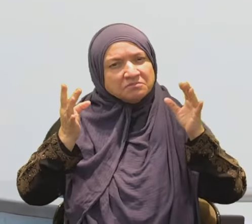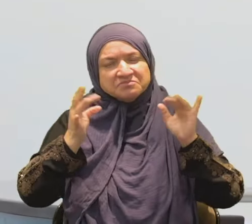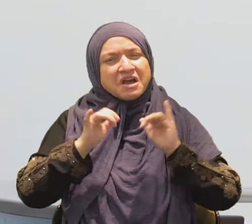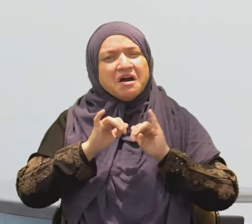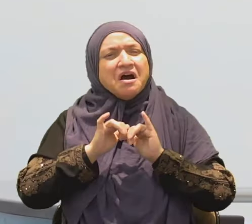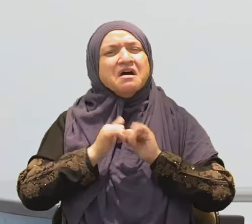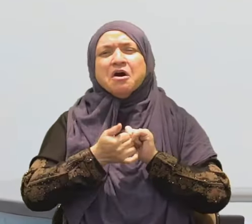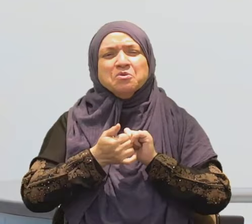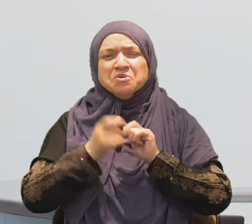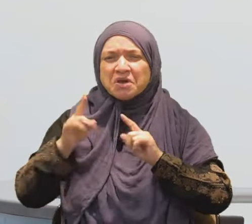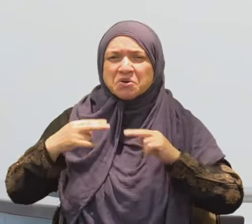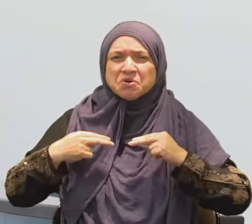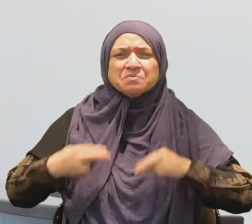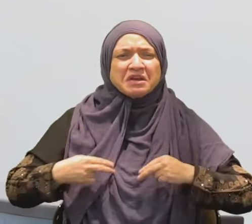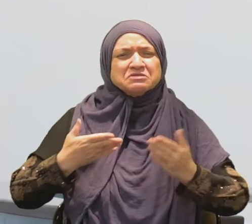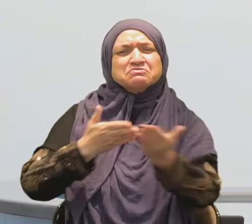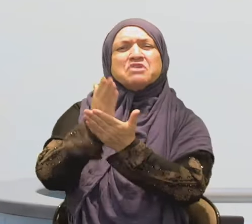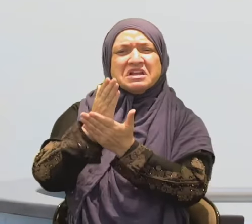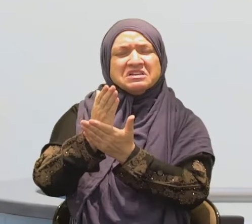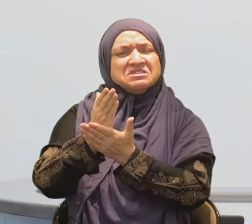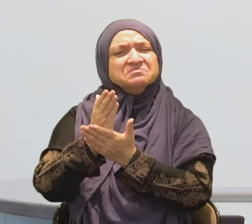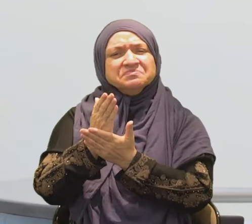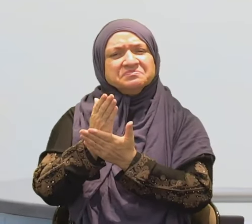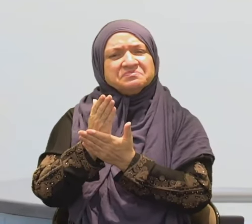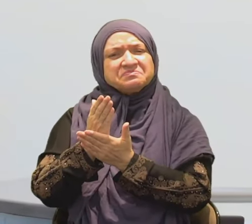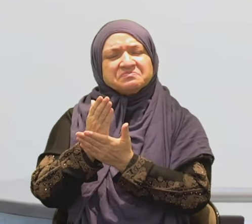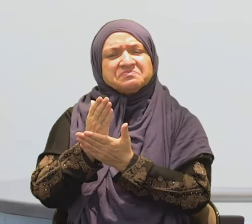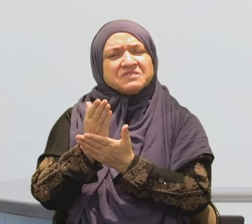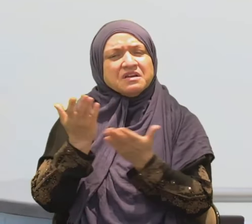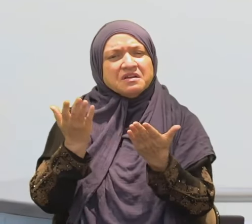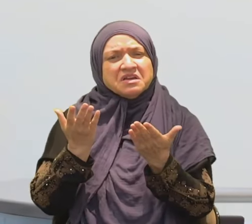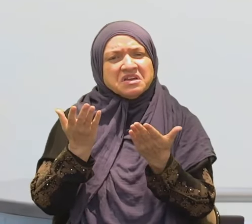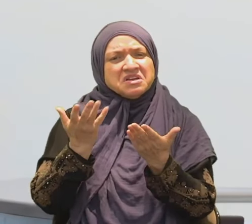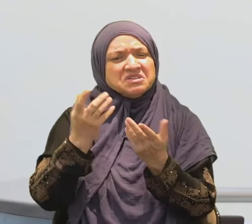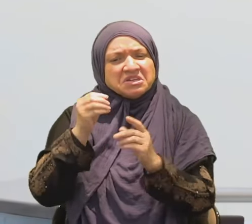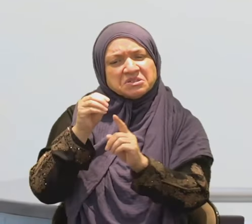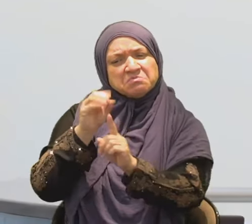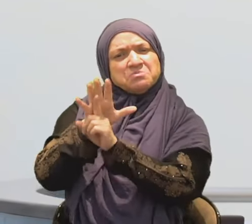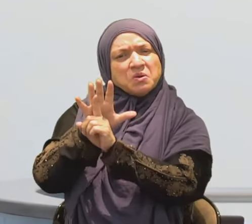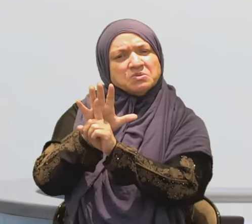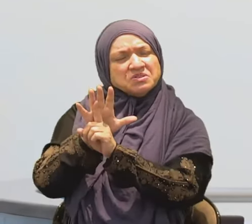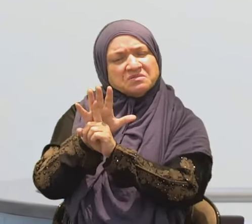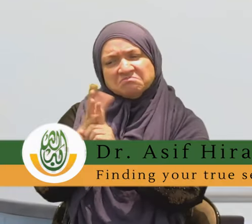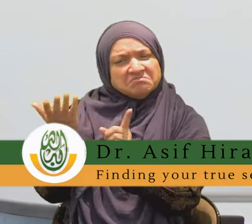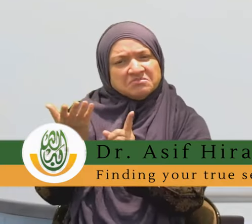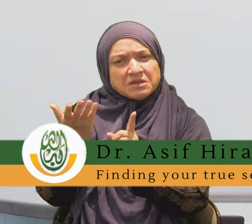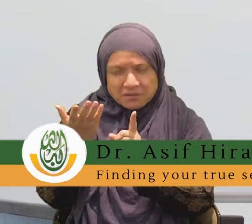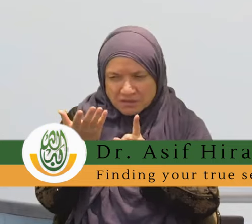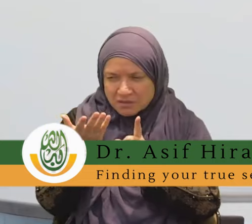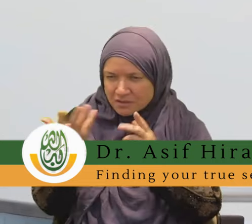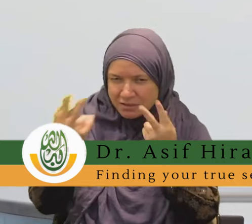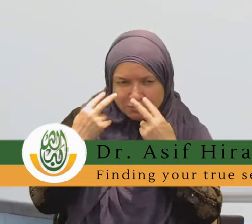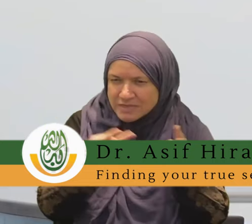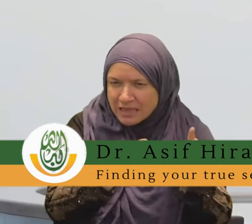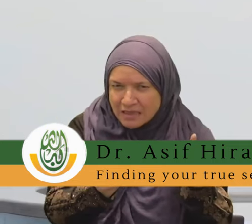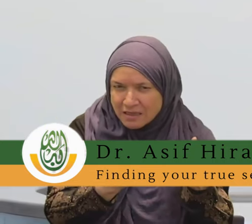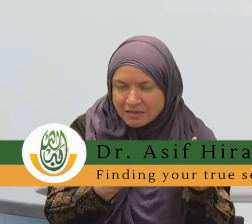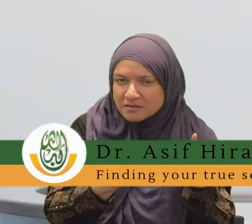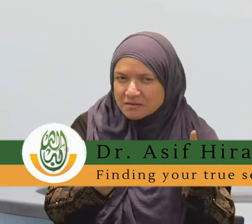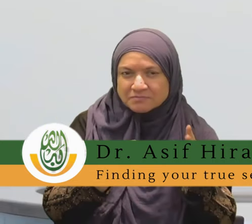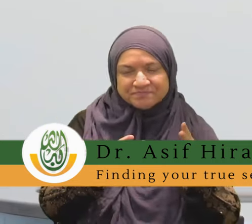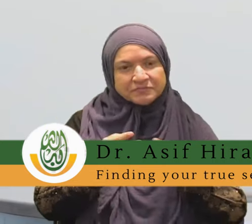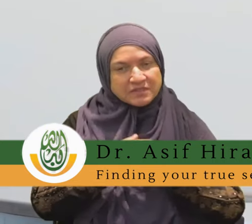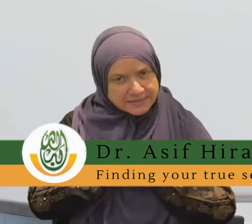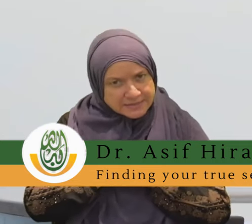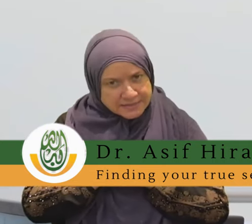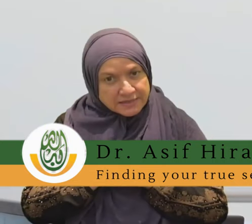slaughtered. Pregnant women have to go through miscarriages. And yet you will see the champions of human rights, the